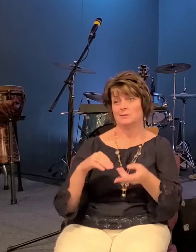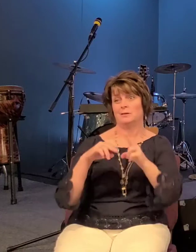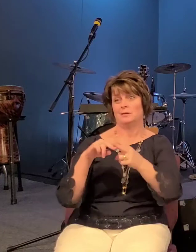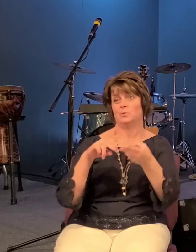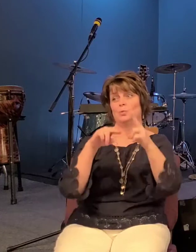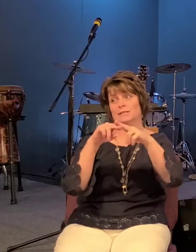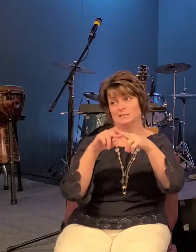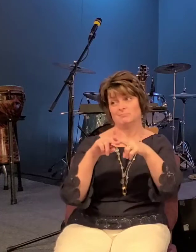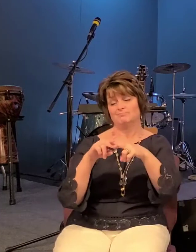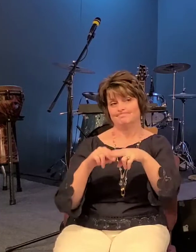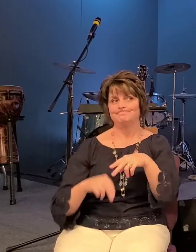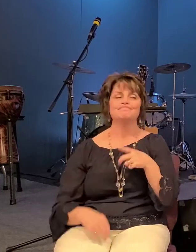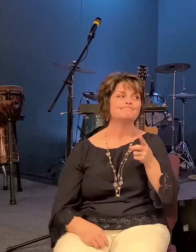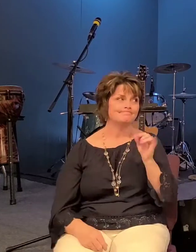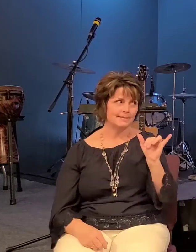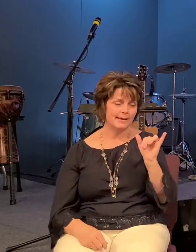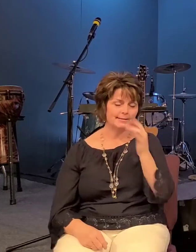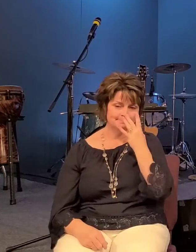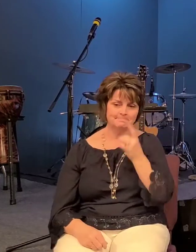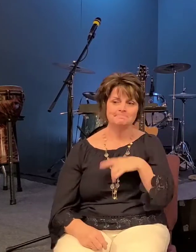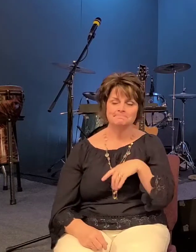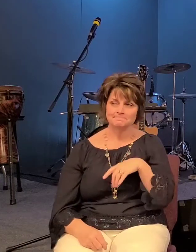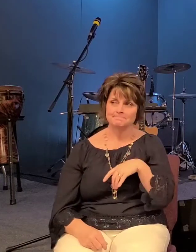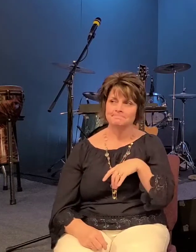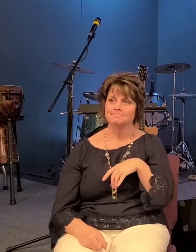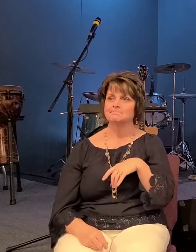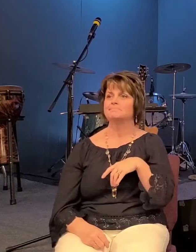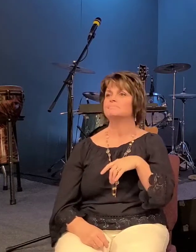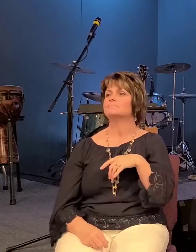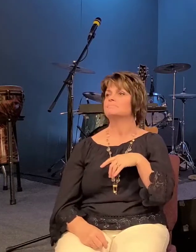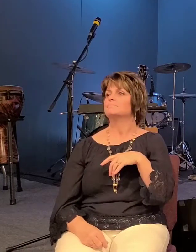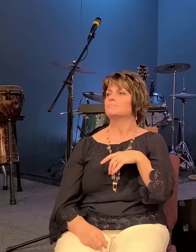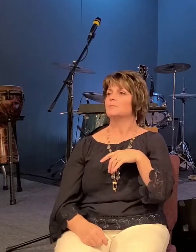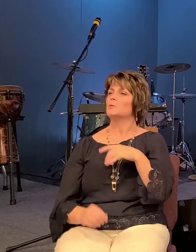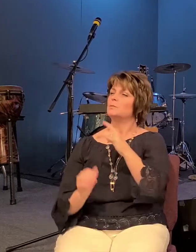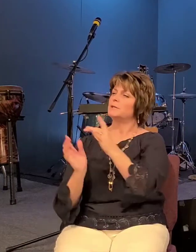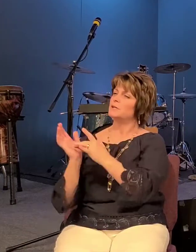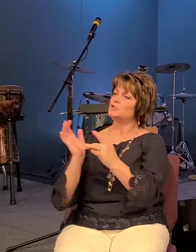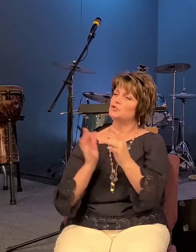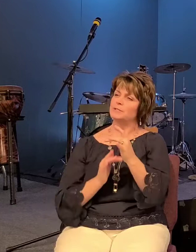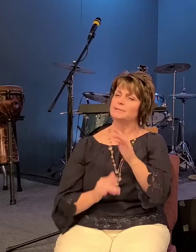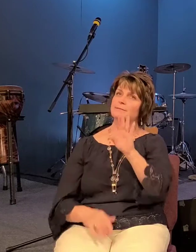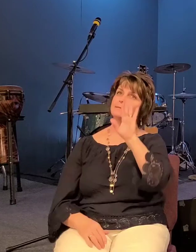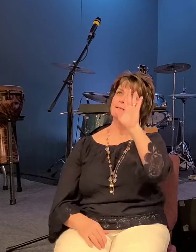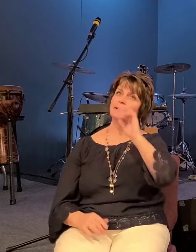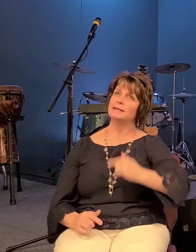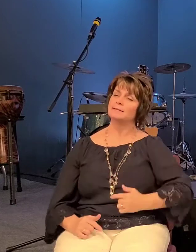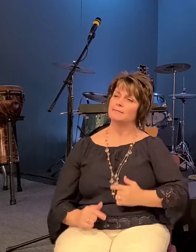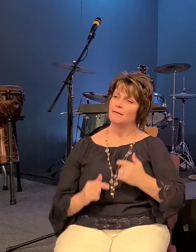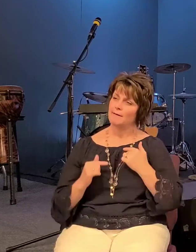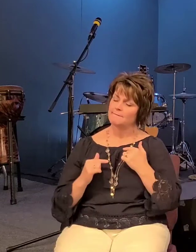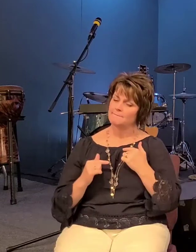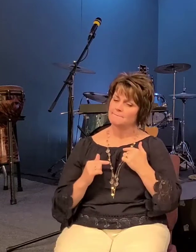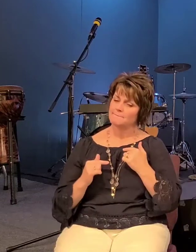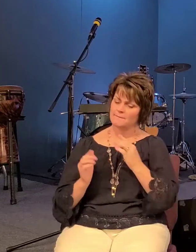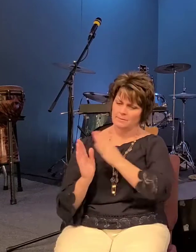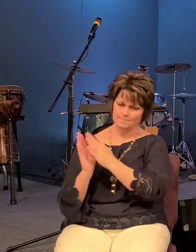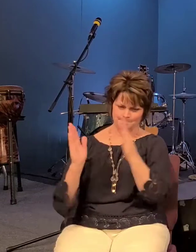looking at the life of jesus that in a really short amount of time when you think about it